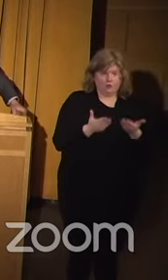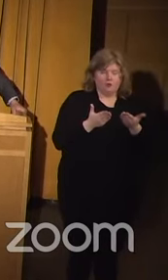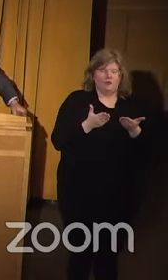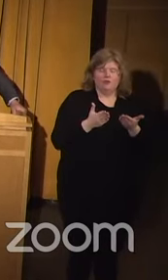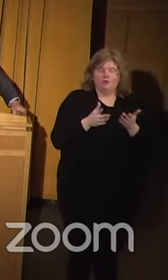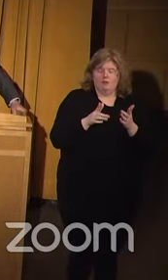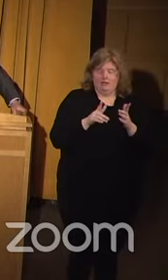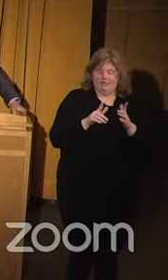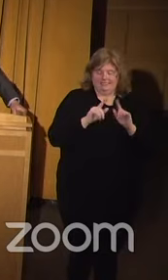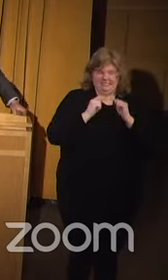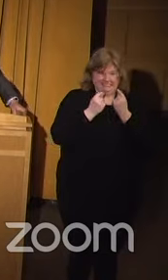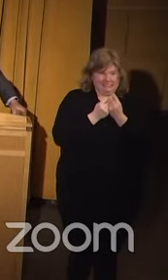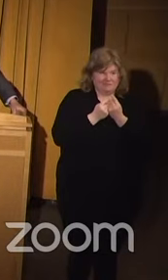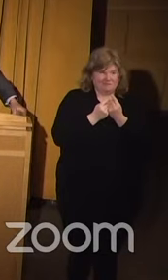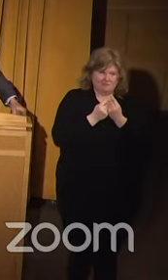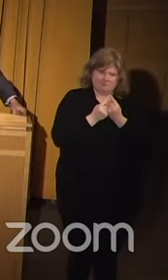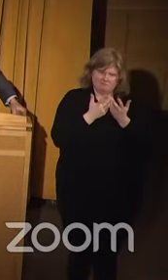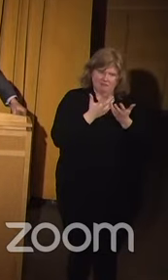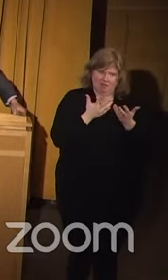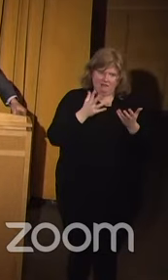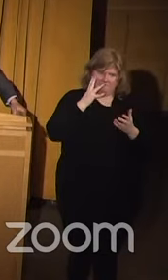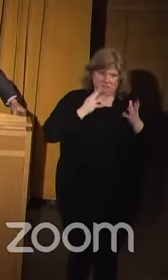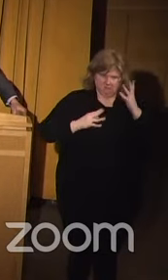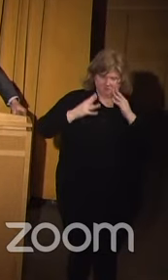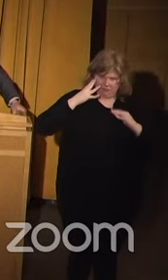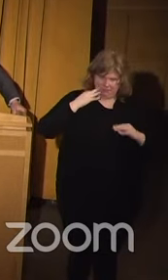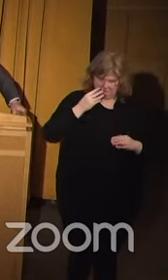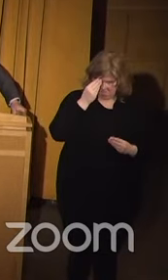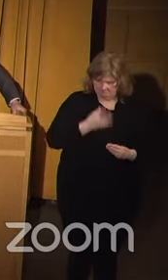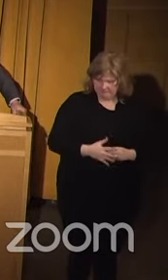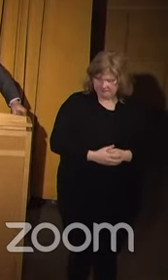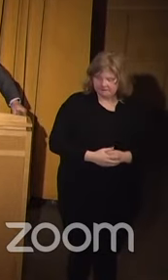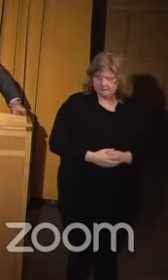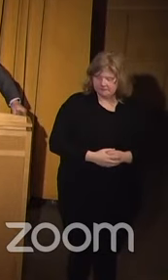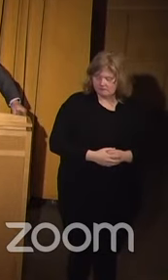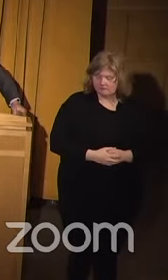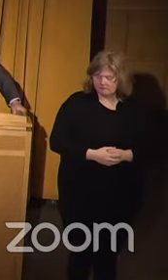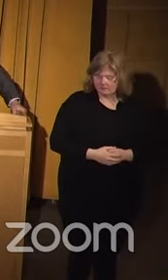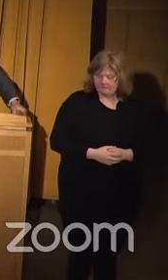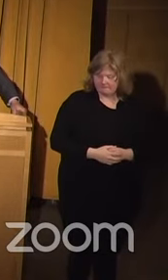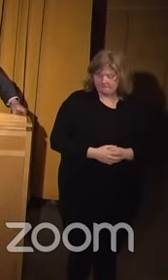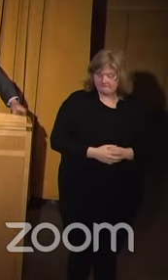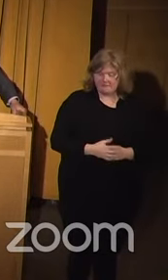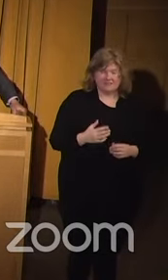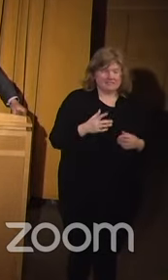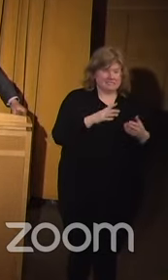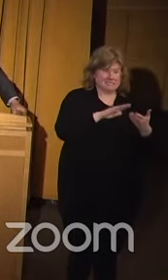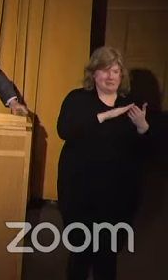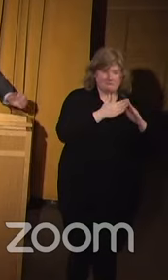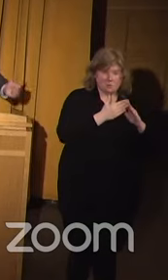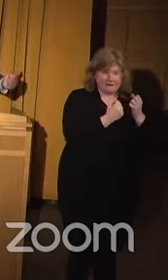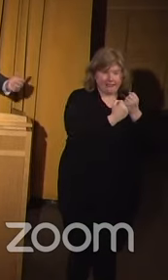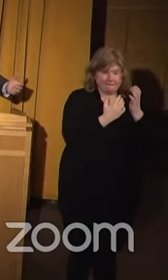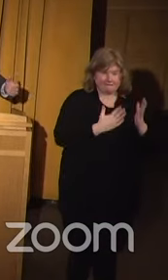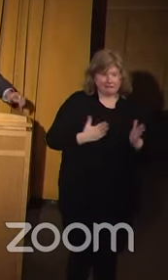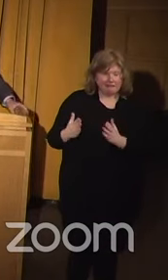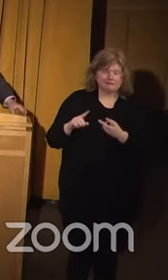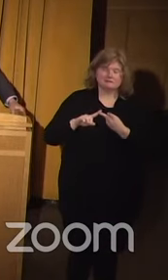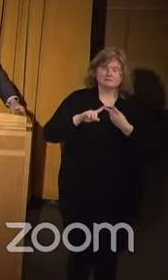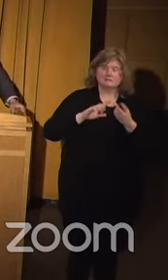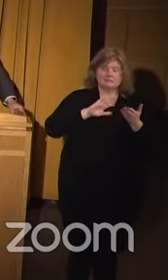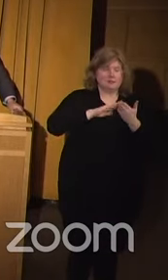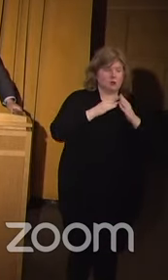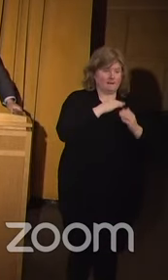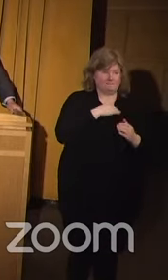with a great deal of experience. We have community advocates and community